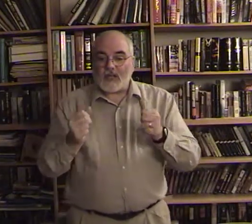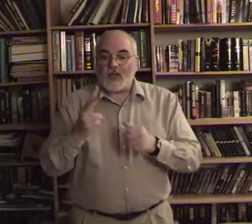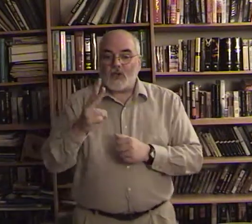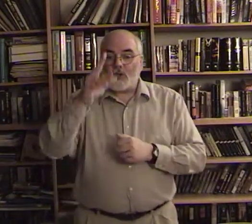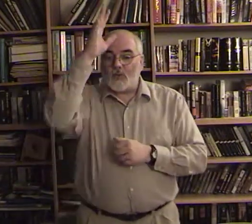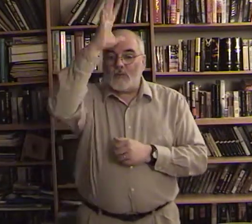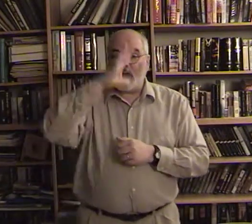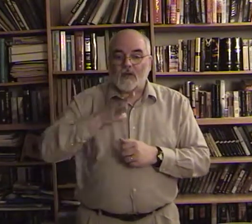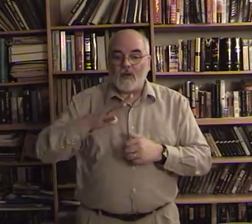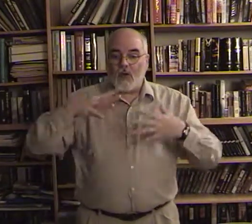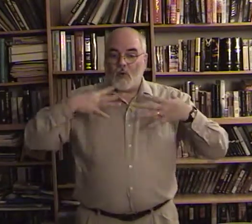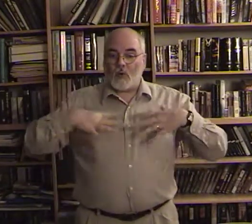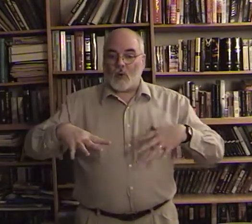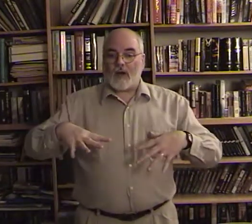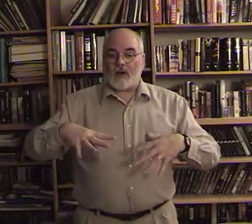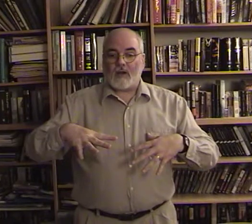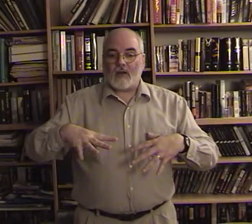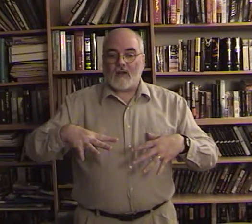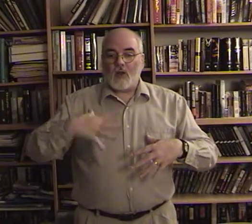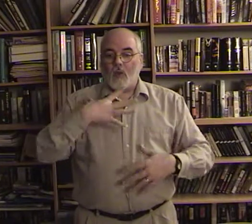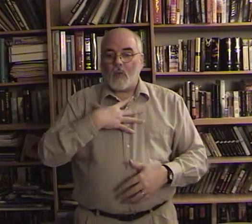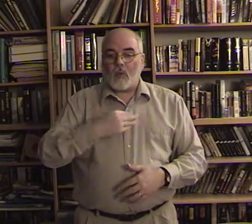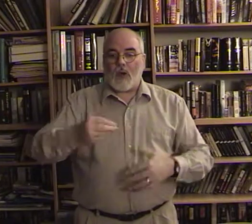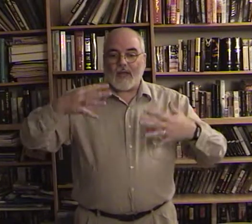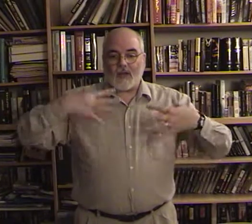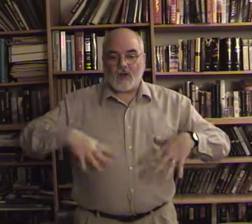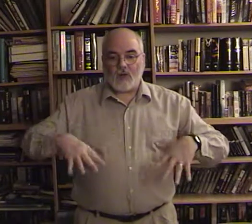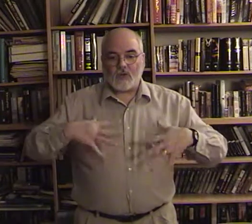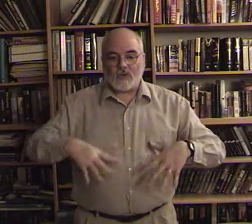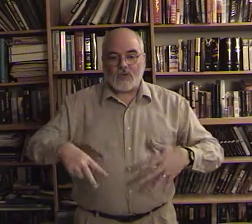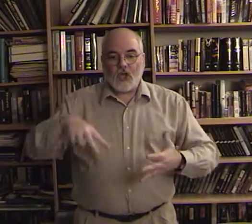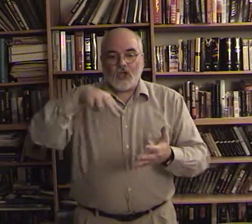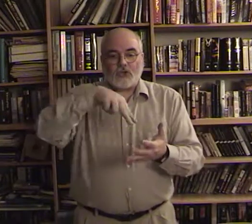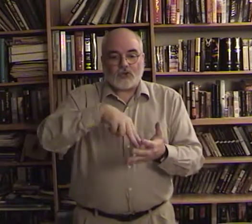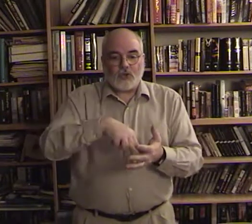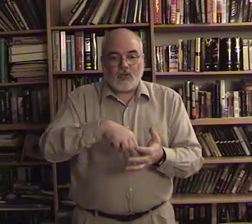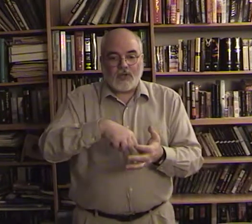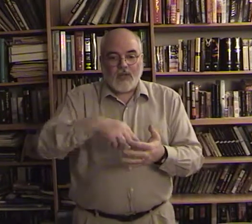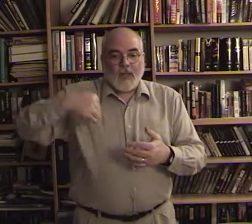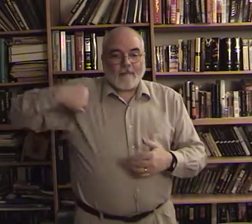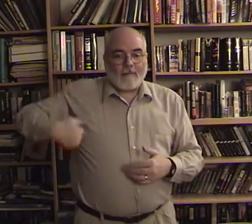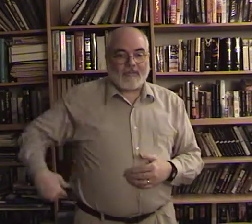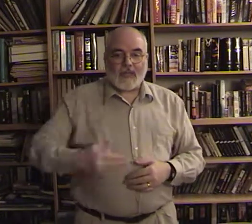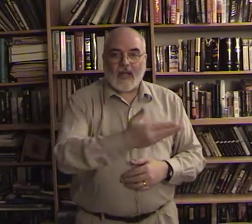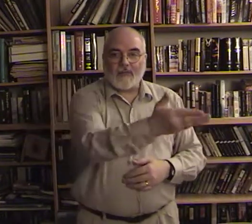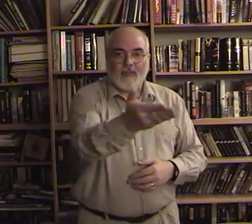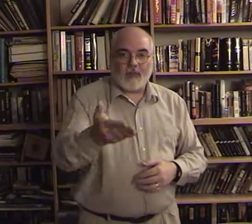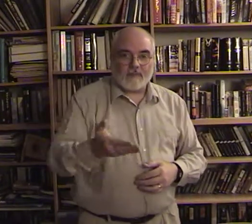two men wearing white clothes stood beside them